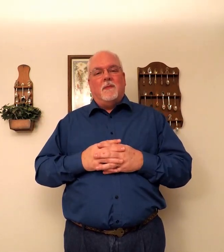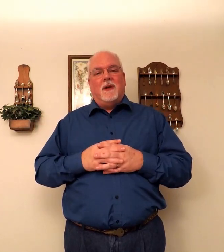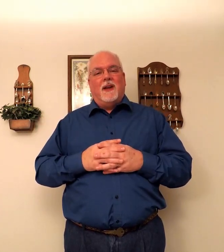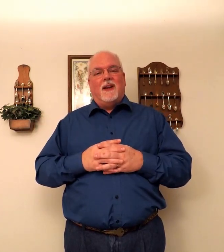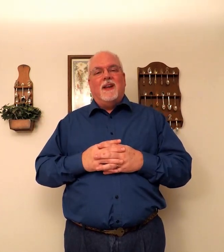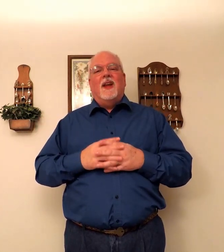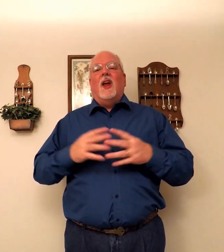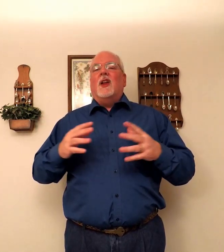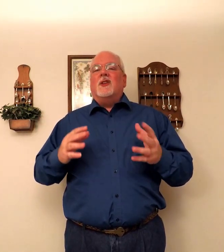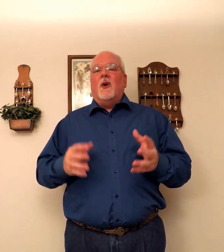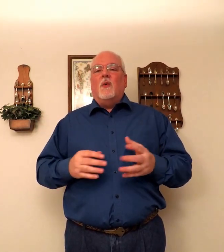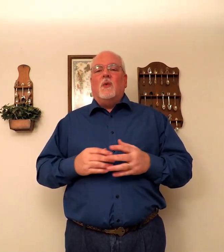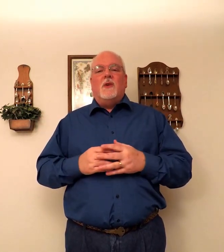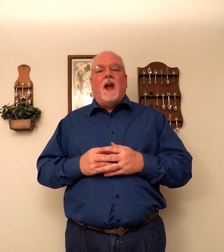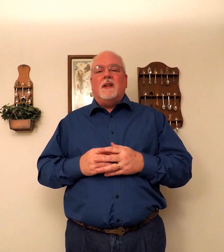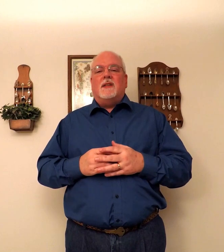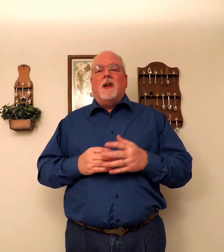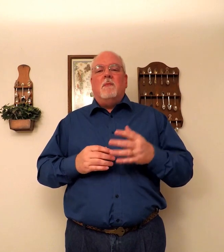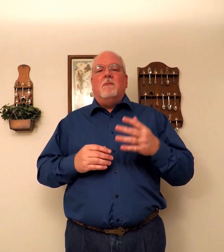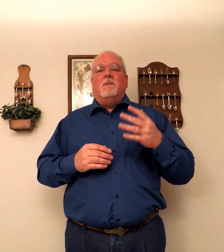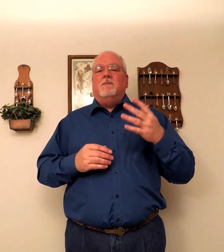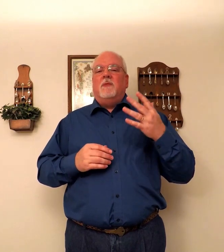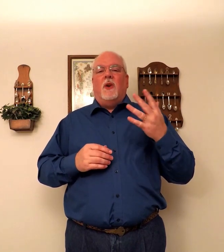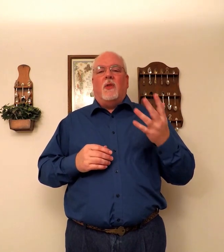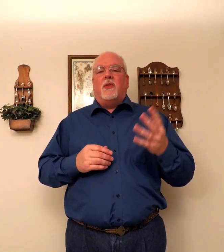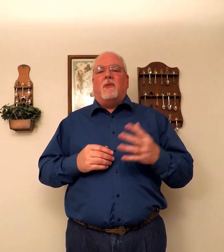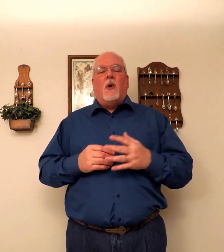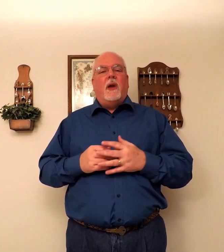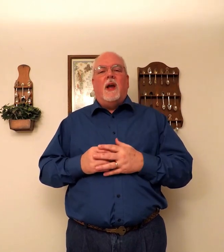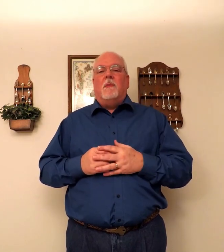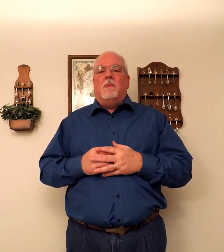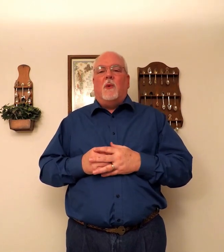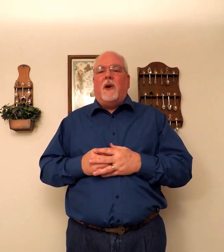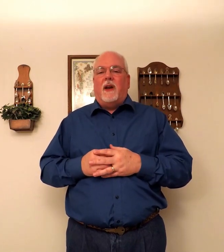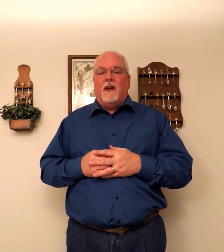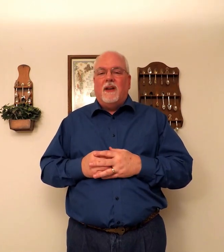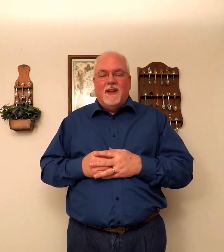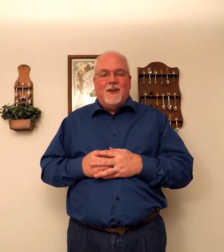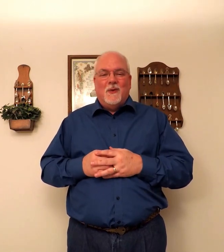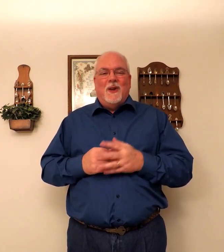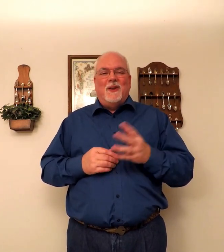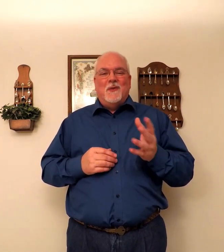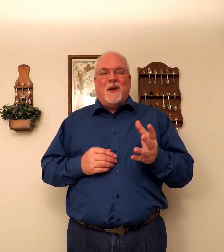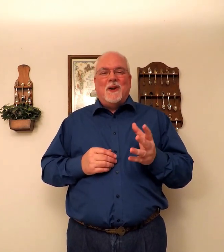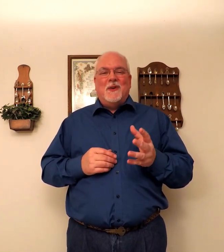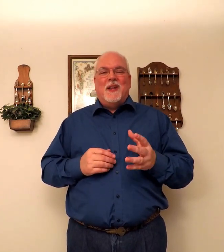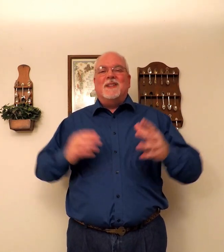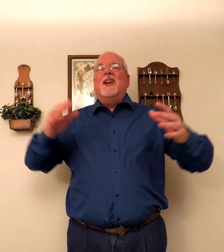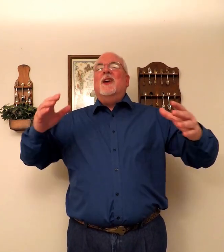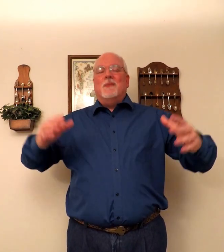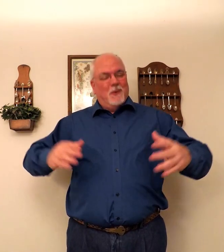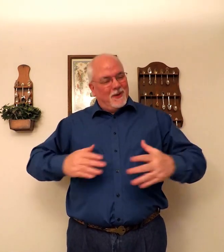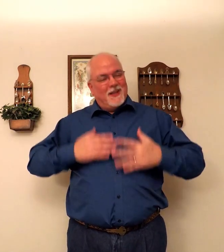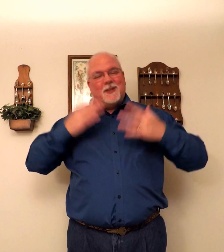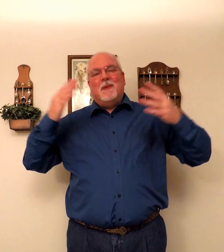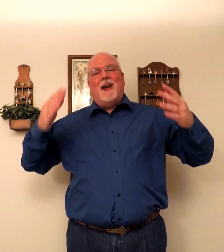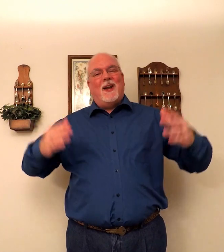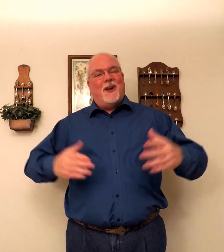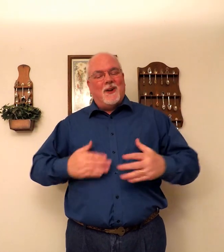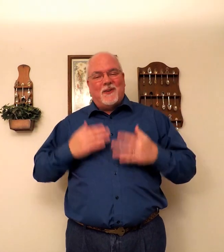meaning. So, not some, you know, throwing up morning. When you want to do this. Put the smile on your